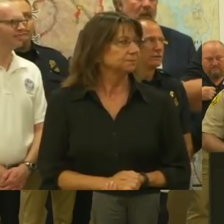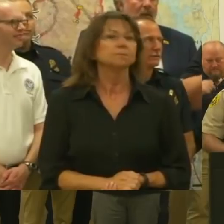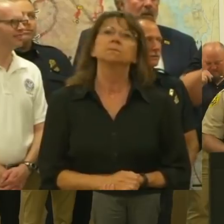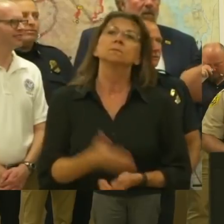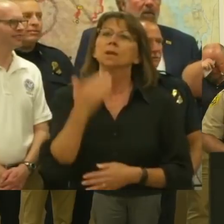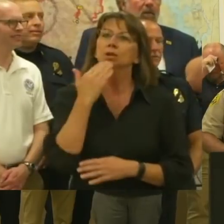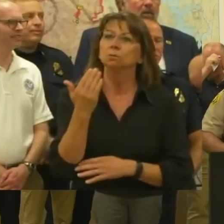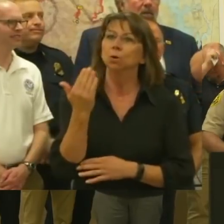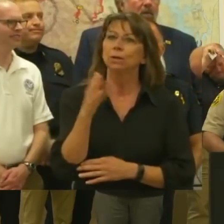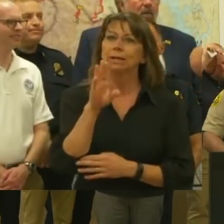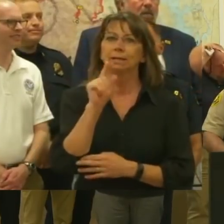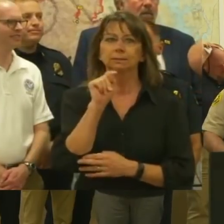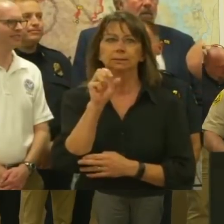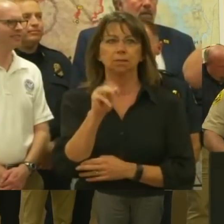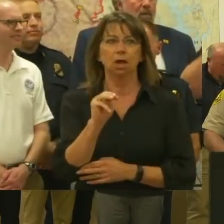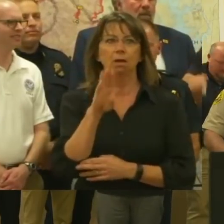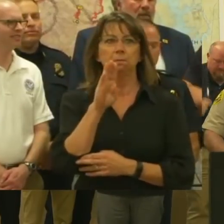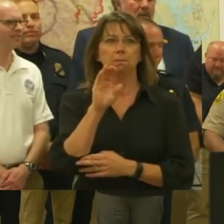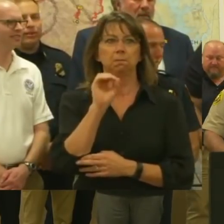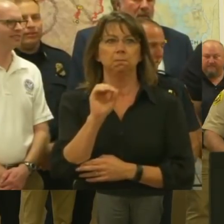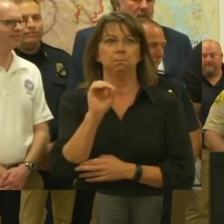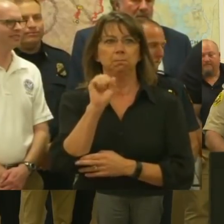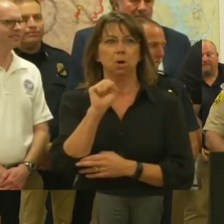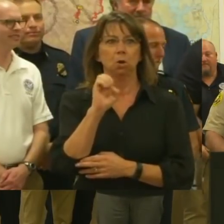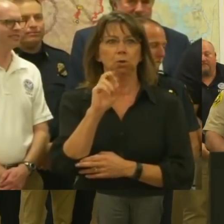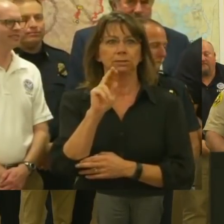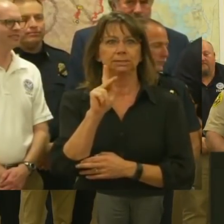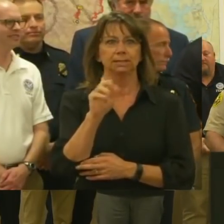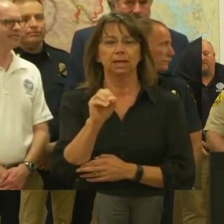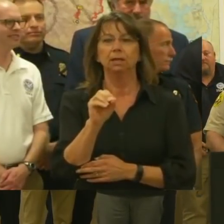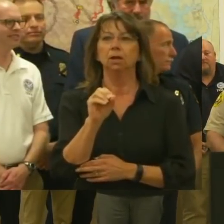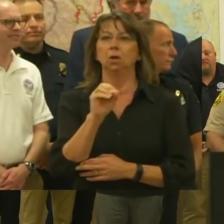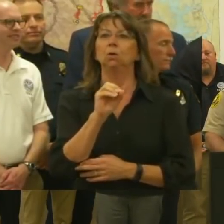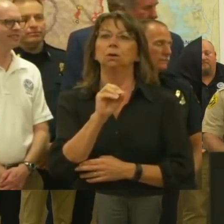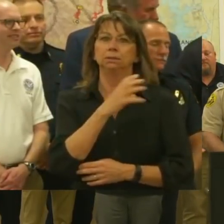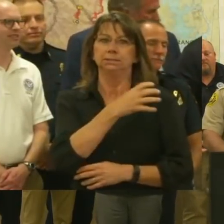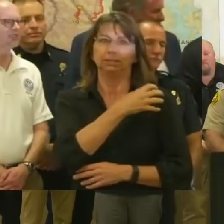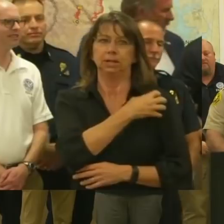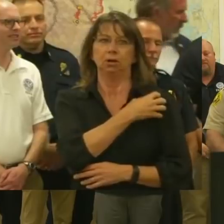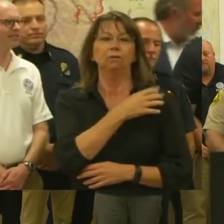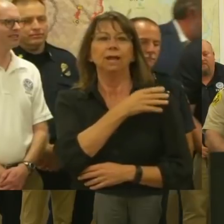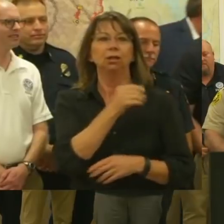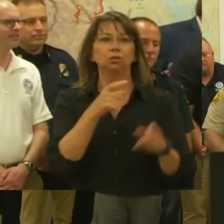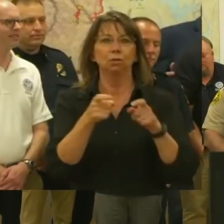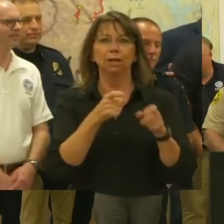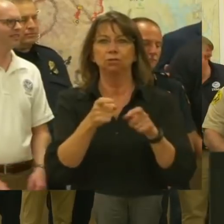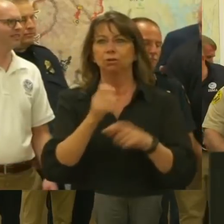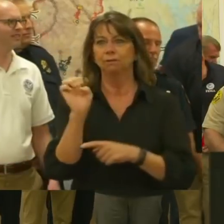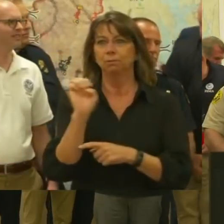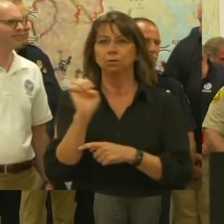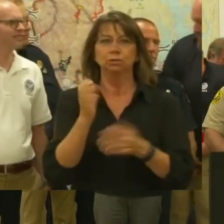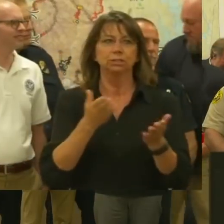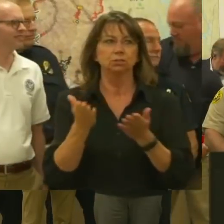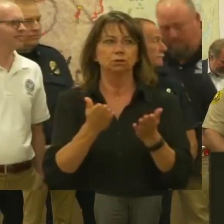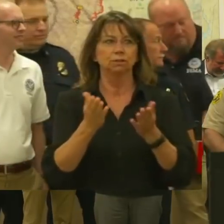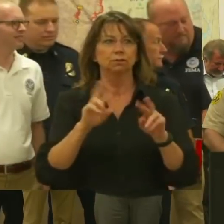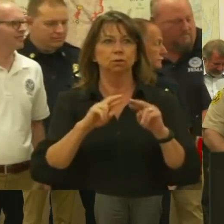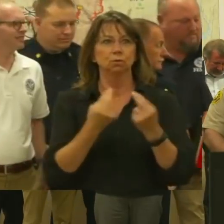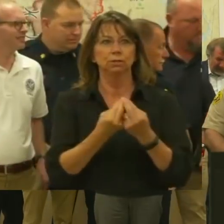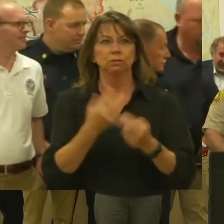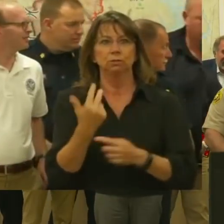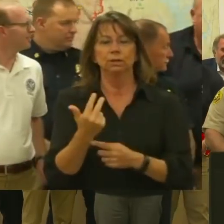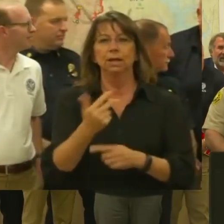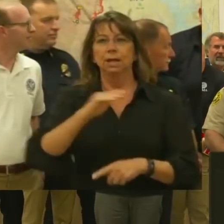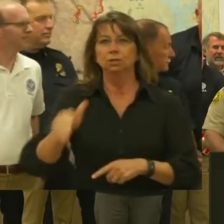Good morning, Tom Besenko, Shasta County Sheriff, Director of Emergency Services for Region 3. I'd like to welcome Madam Secretary